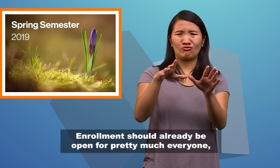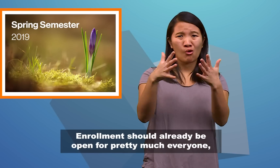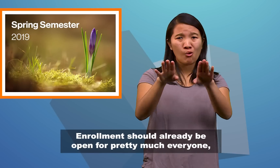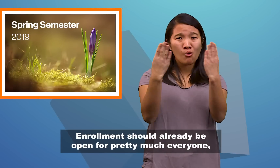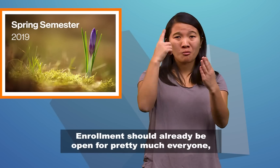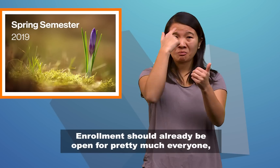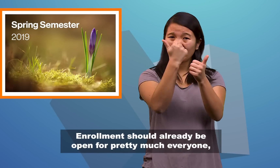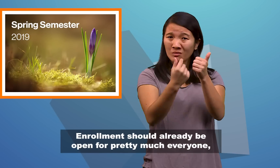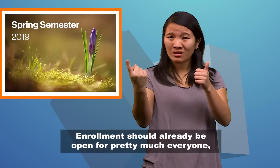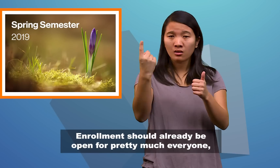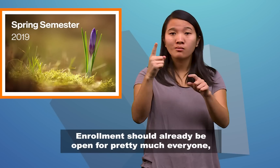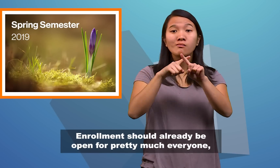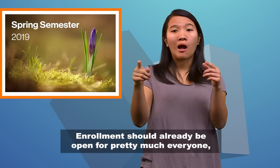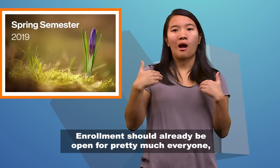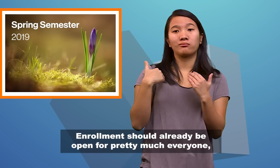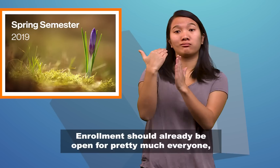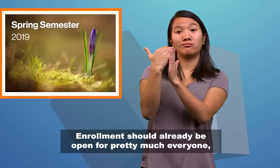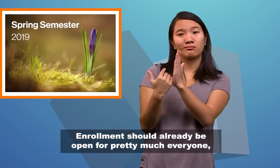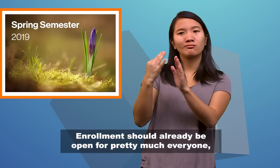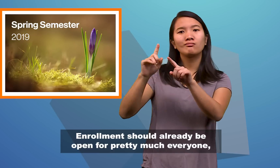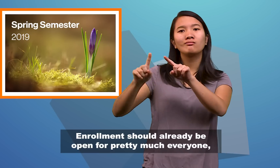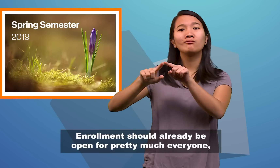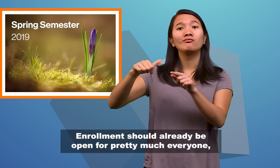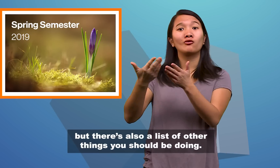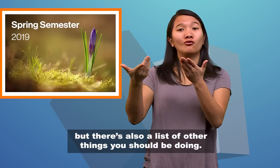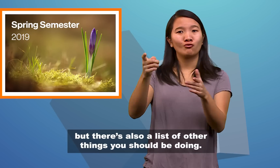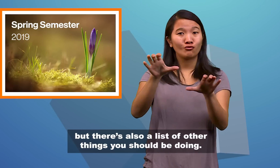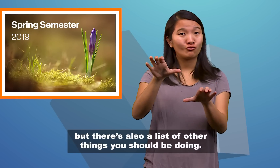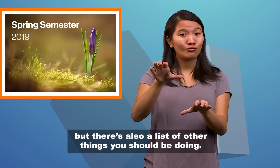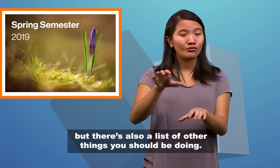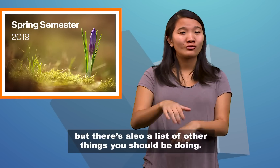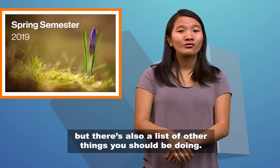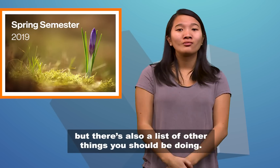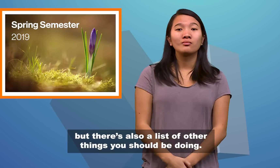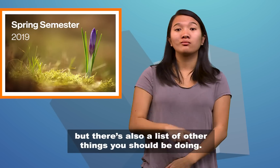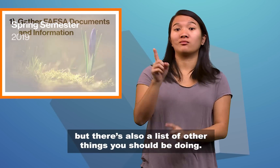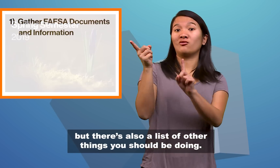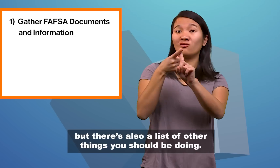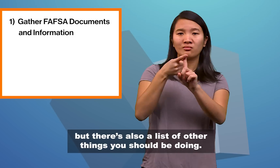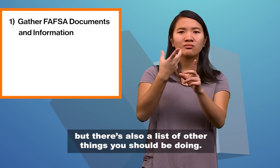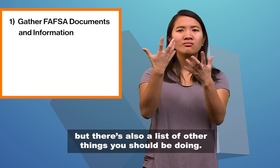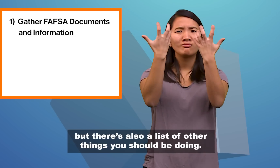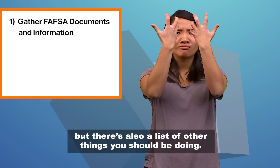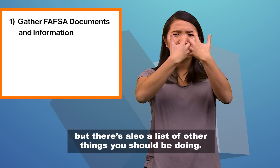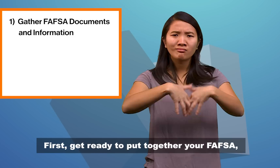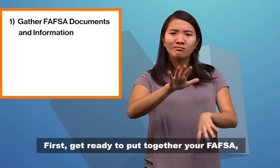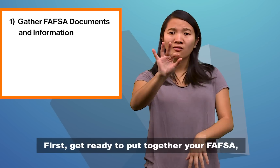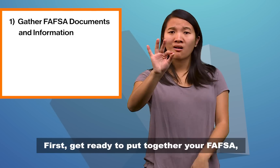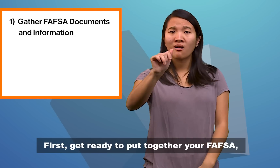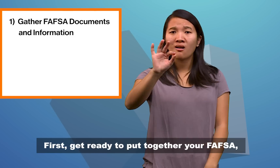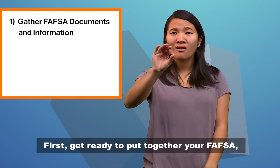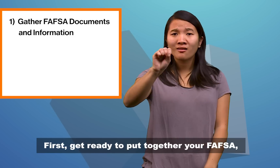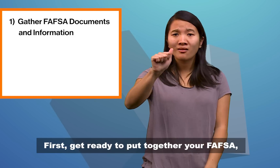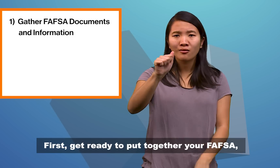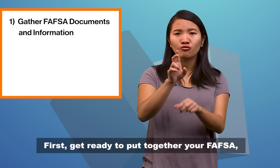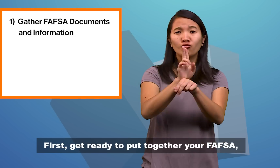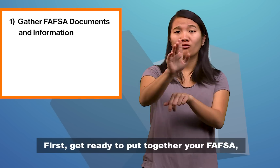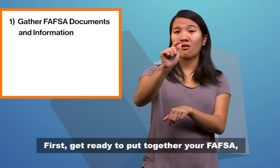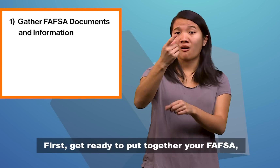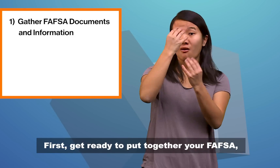Enrollment should already be open for pretty much everyone, but there's also a list of other things you should be doing. First, get ready to put together your FAFSA